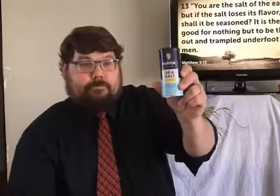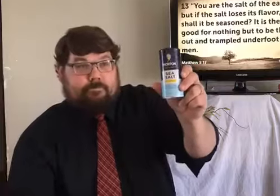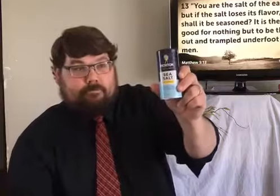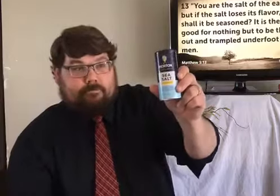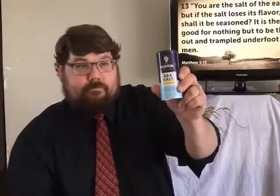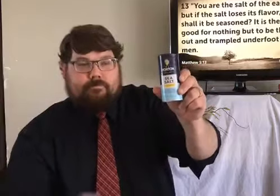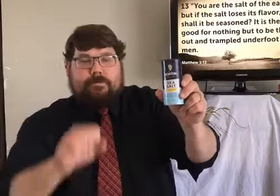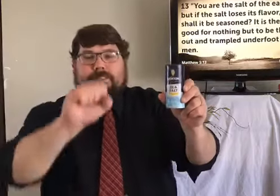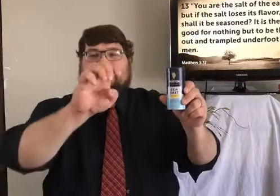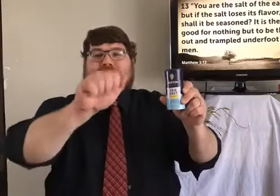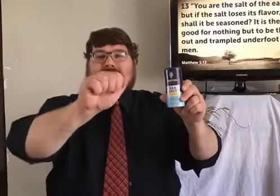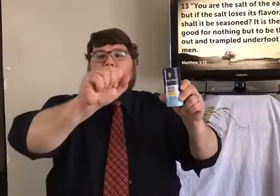We have sea salt.